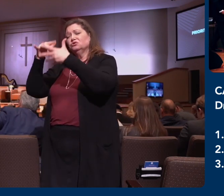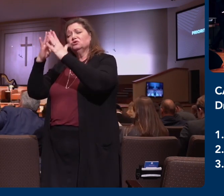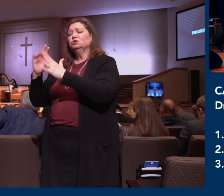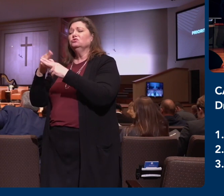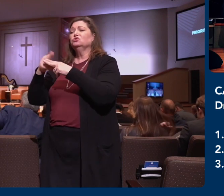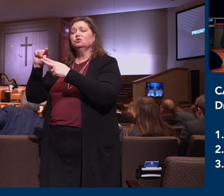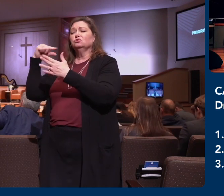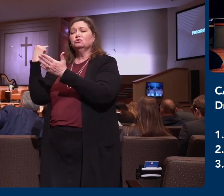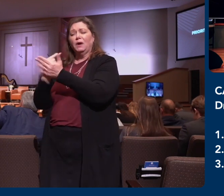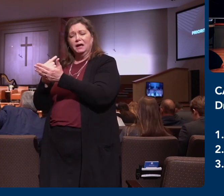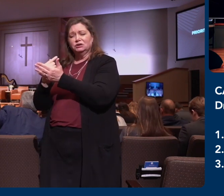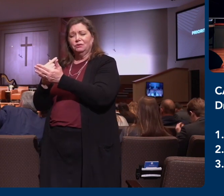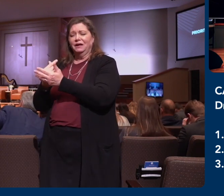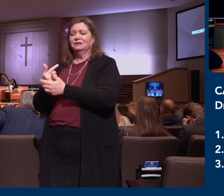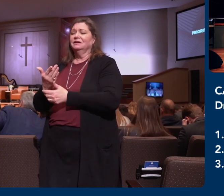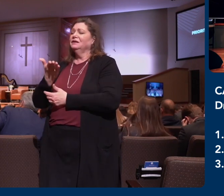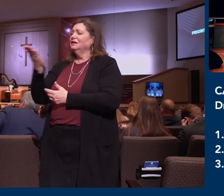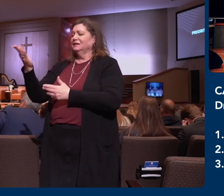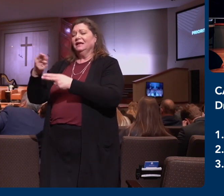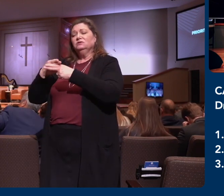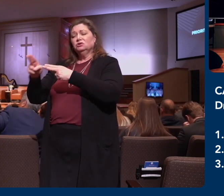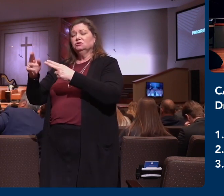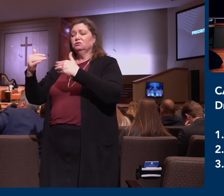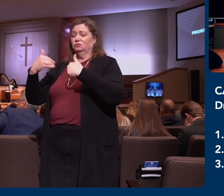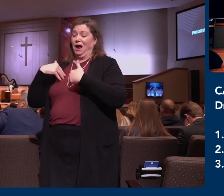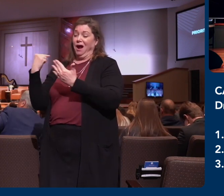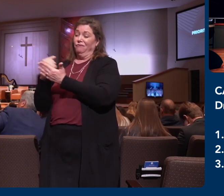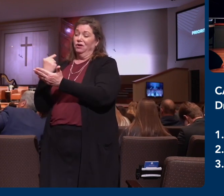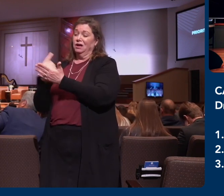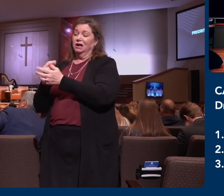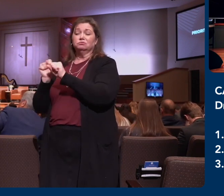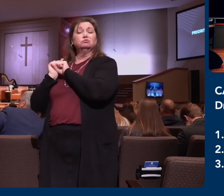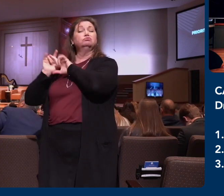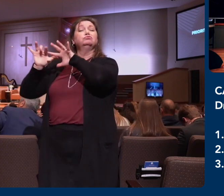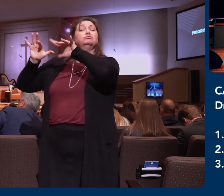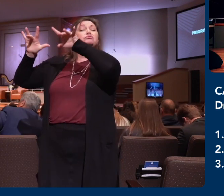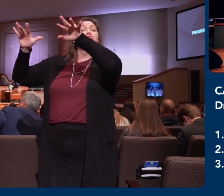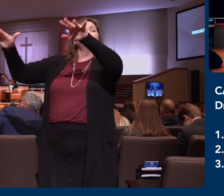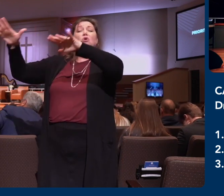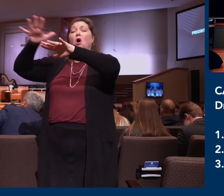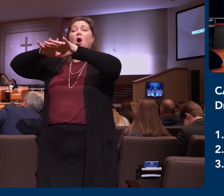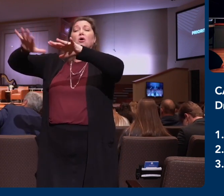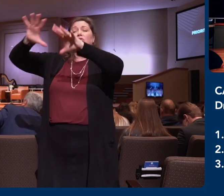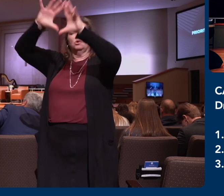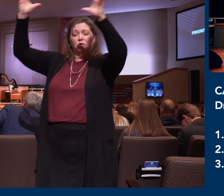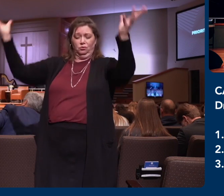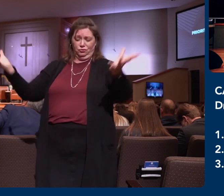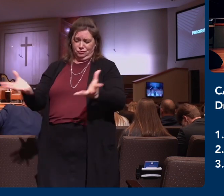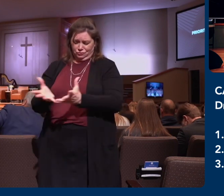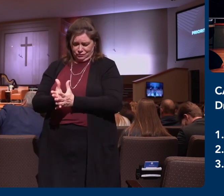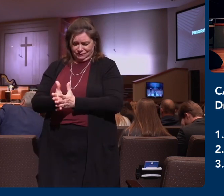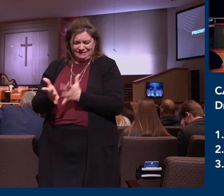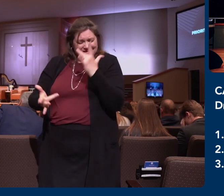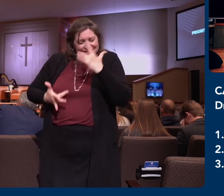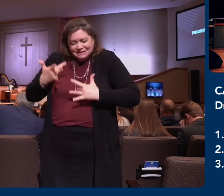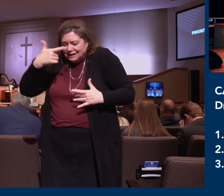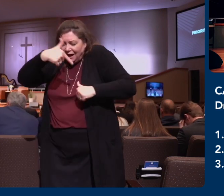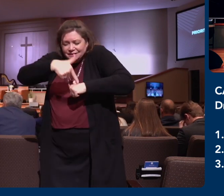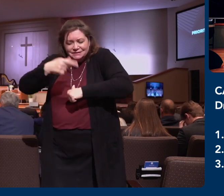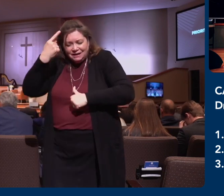Lord, I thank you for these students, those that will be graduating tomorrow. And what an exciting time it is. Lord, I'm so